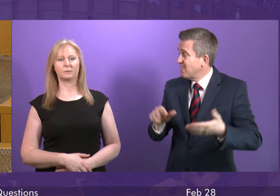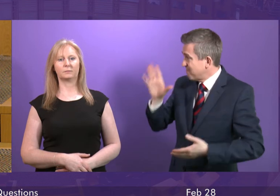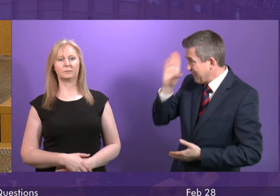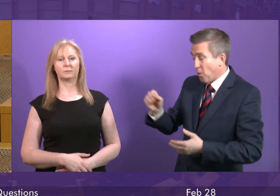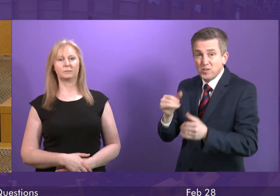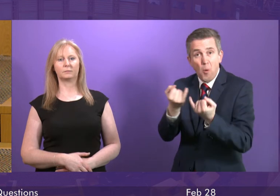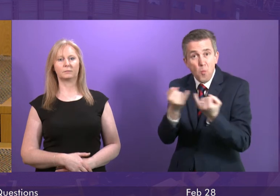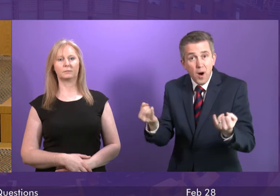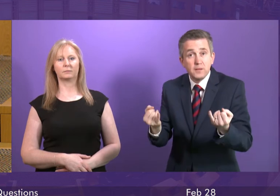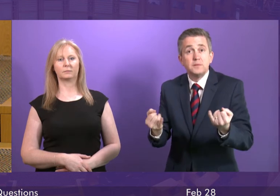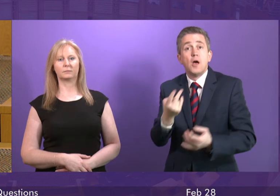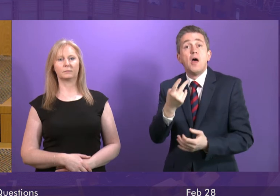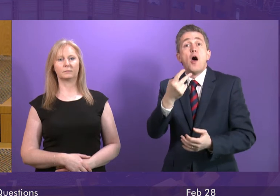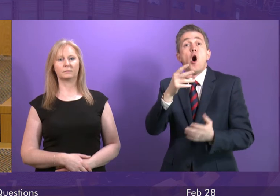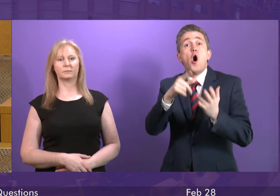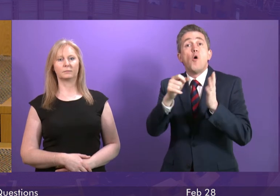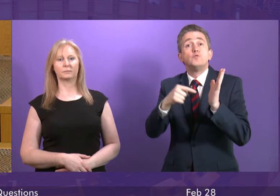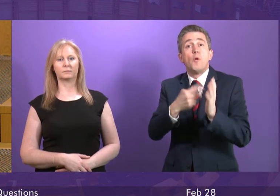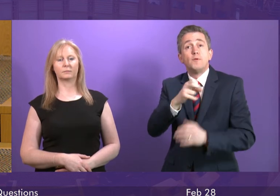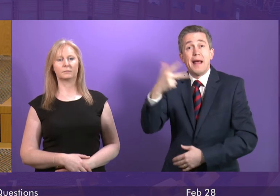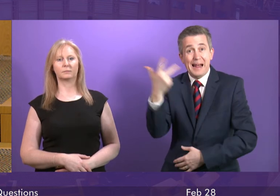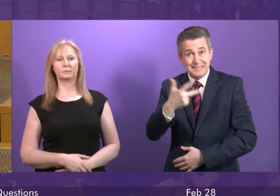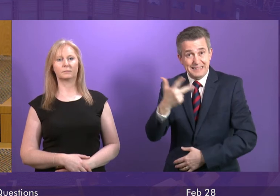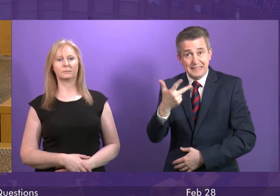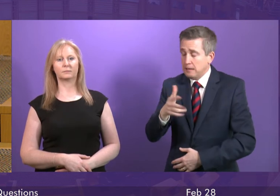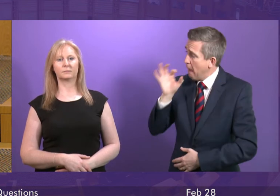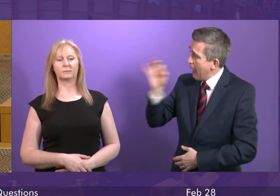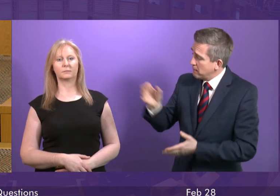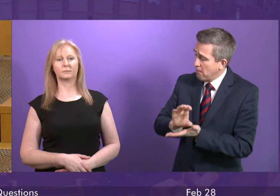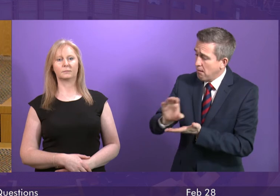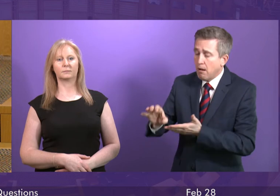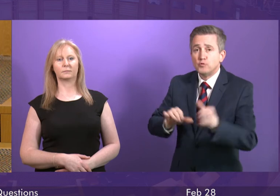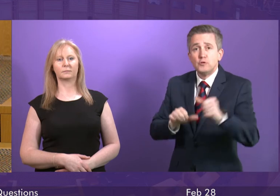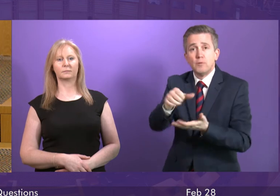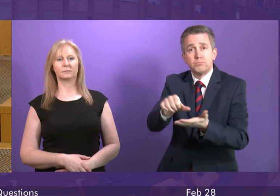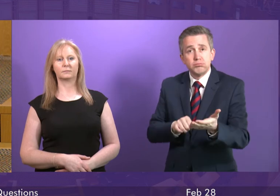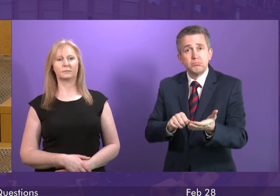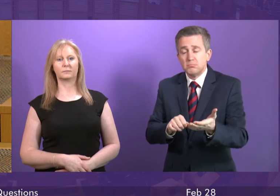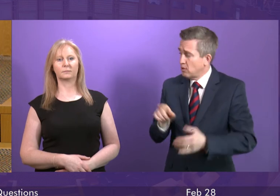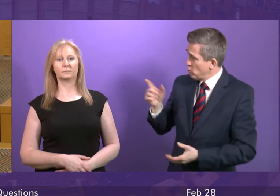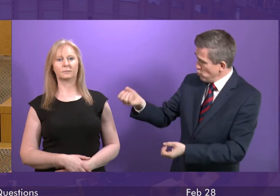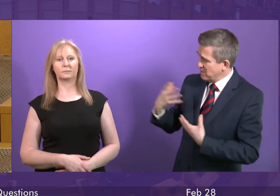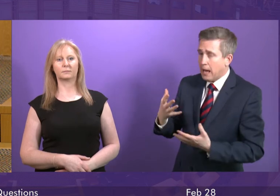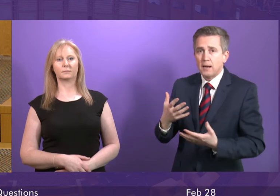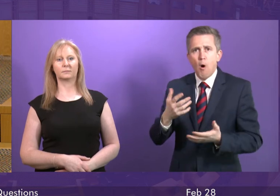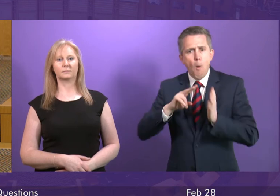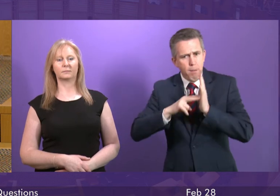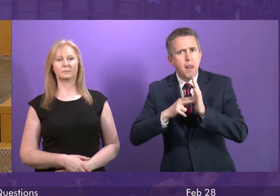2018, I asked again. This time the First Minister told me she had a funded plan that would substantially reduce